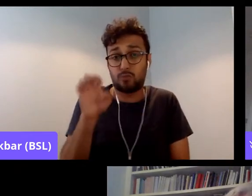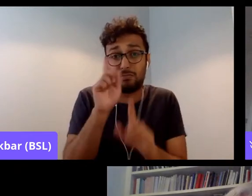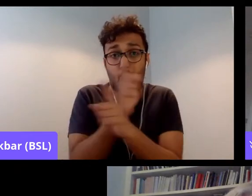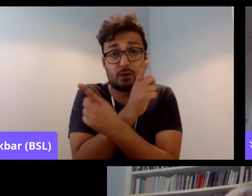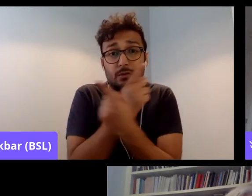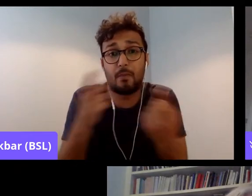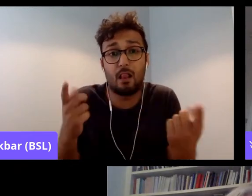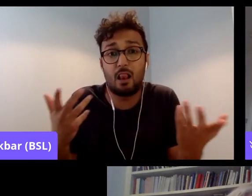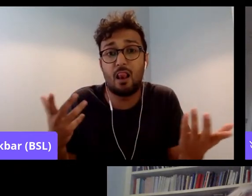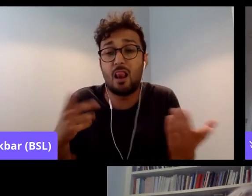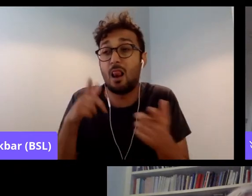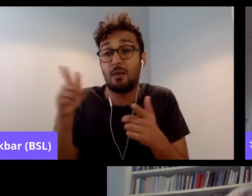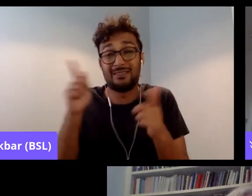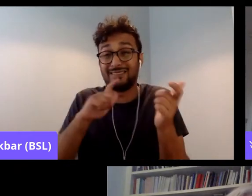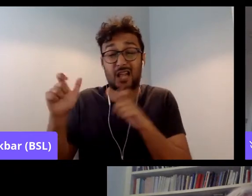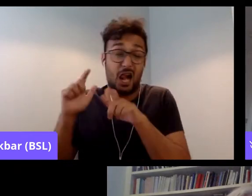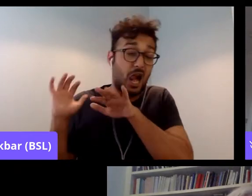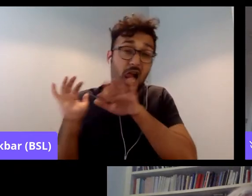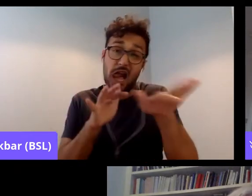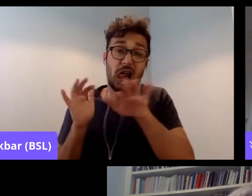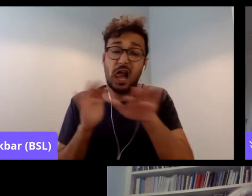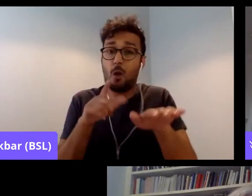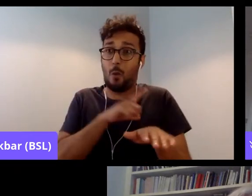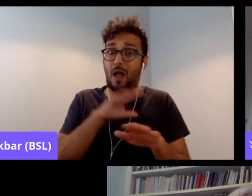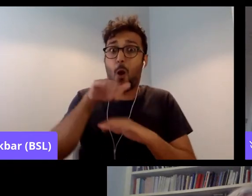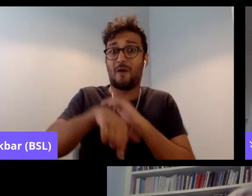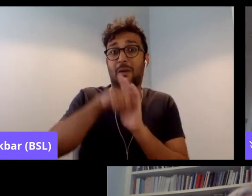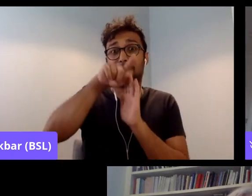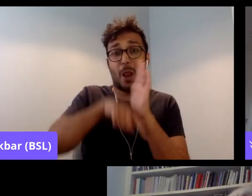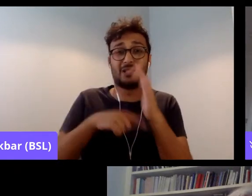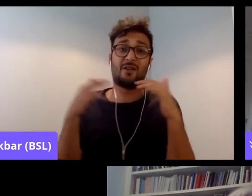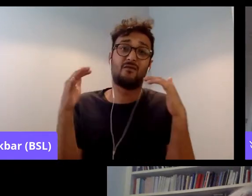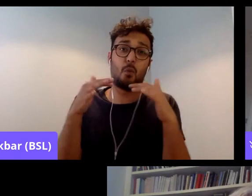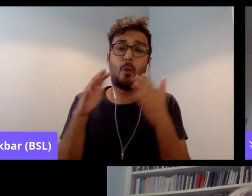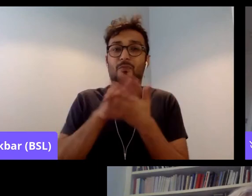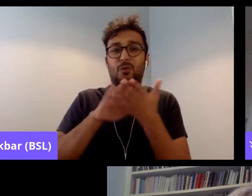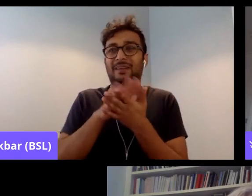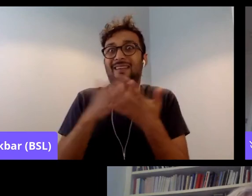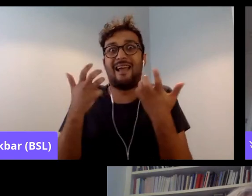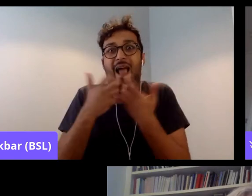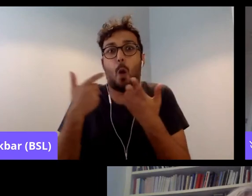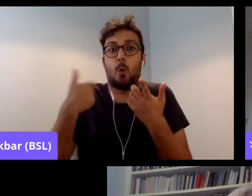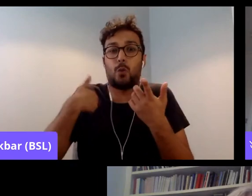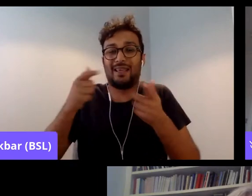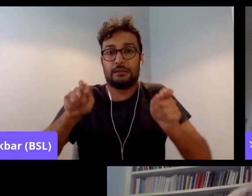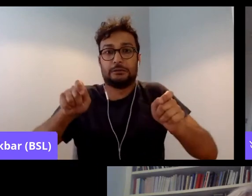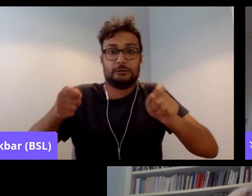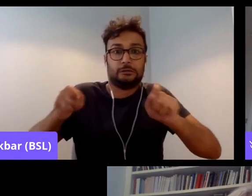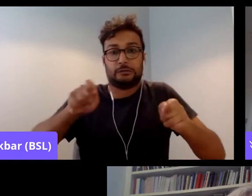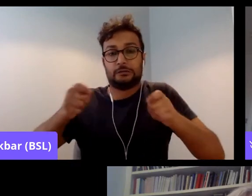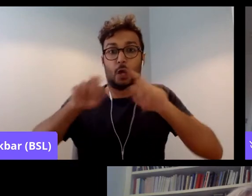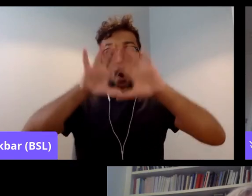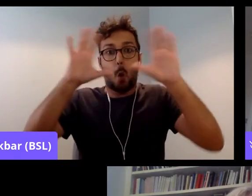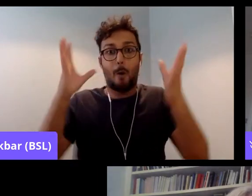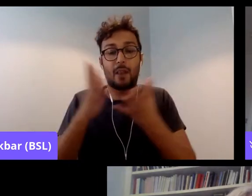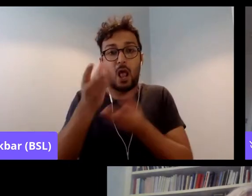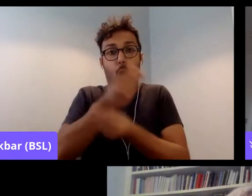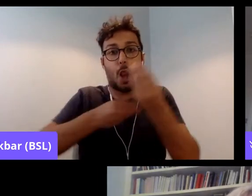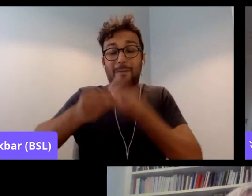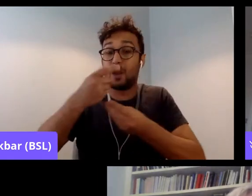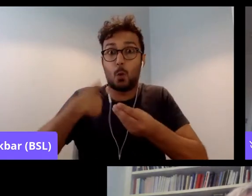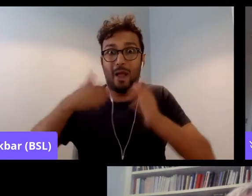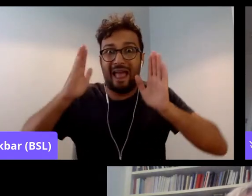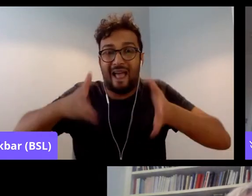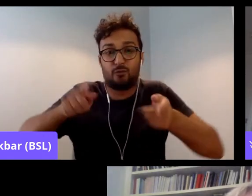short term or the longer term reconstitute a more just global economy, we're going to have a real problem. So I think it's a